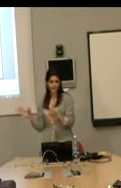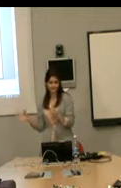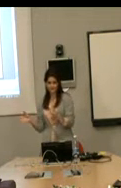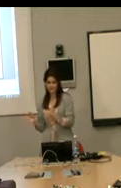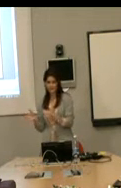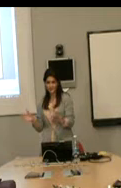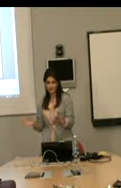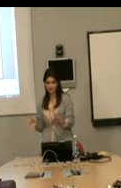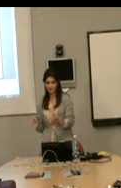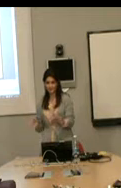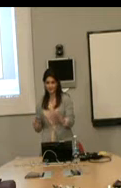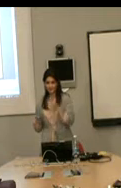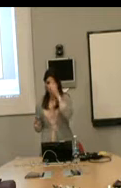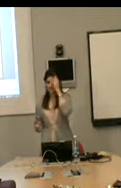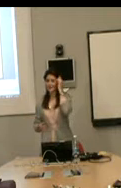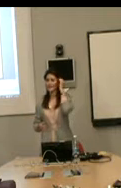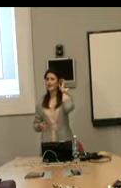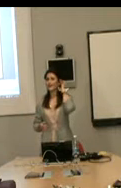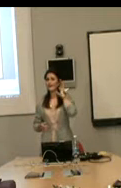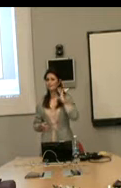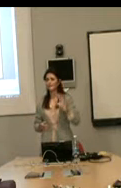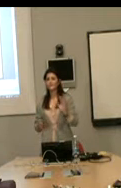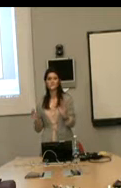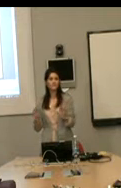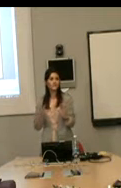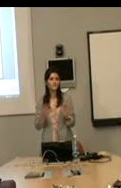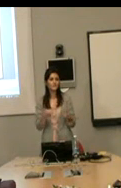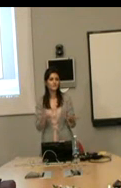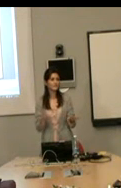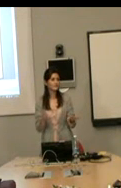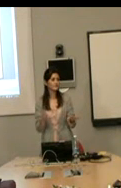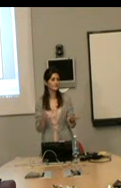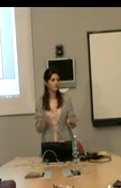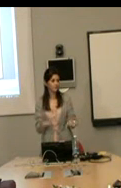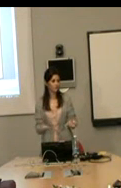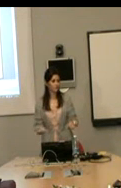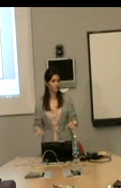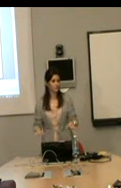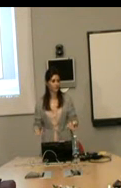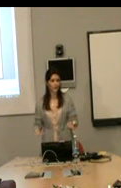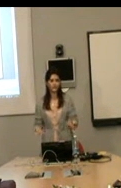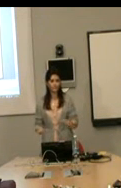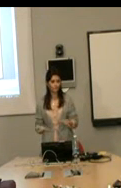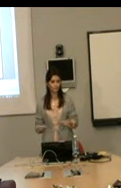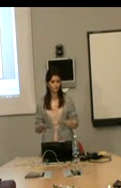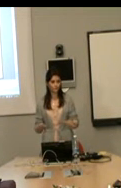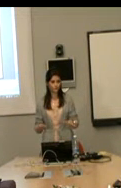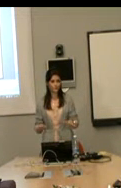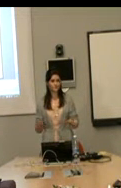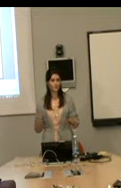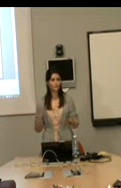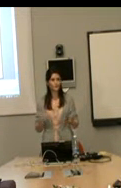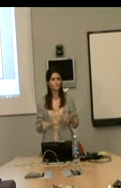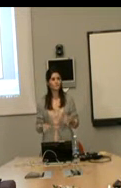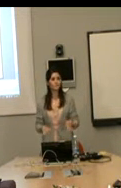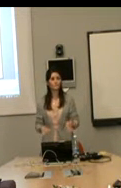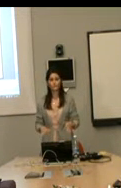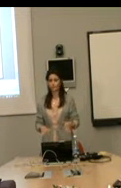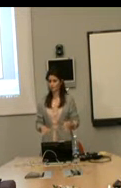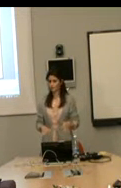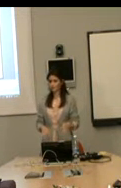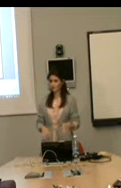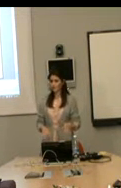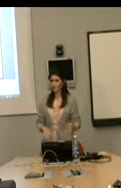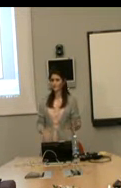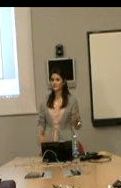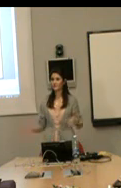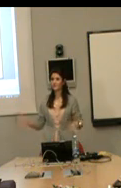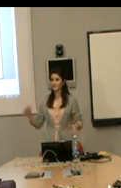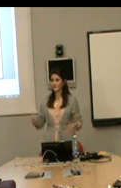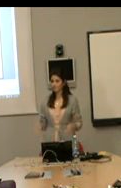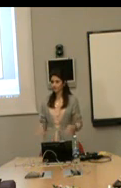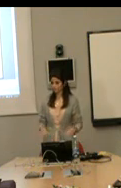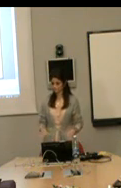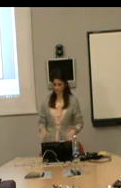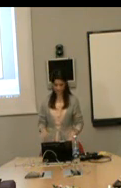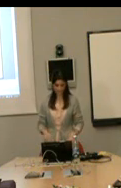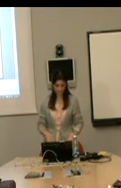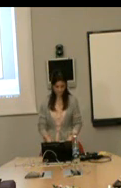plays. We can do like that. But it will depend on how you want to do it. If you can prefer your songs. And then we can work on that song.